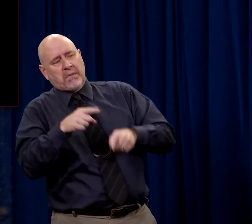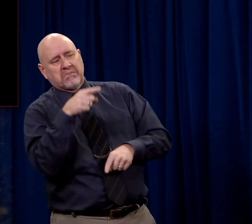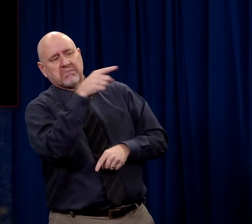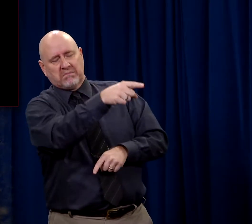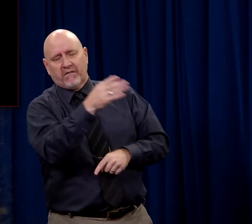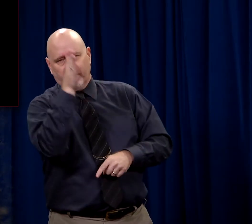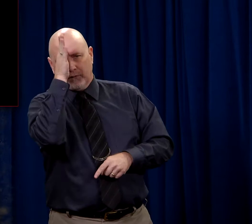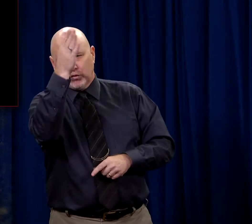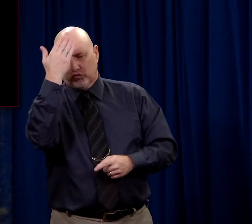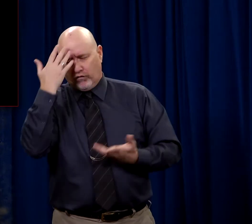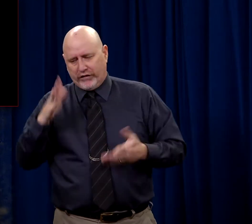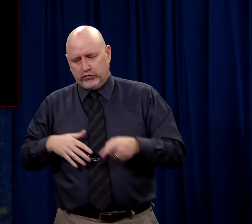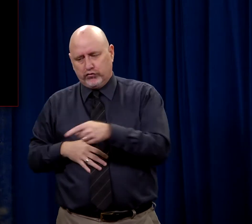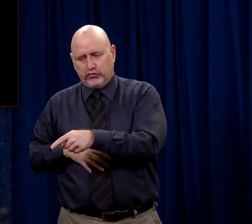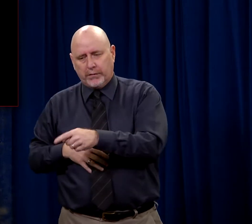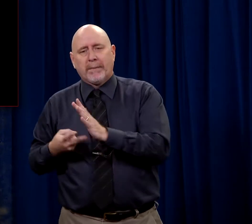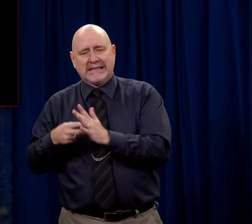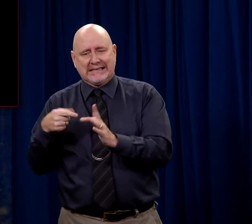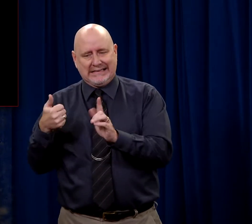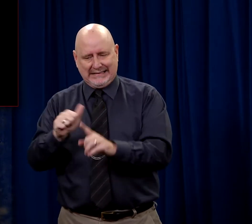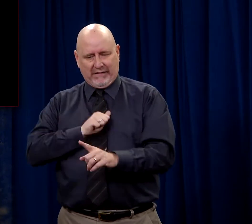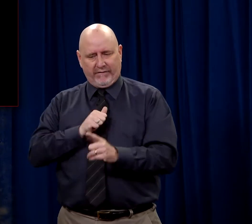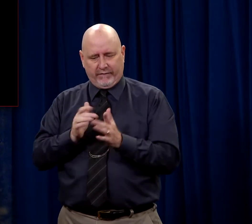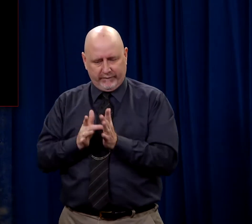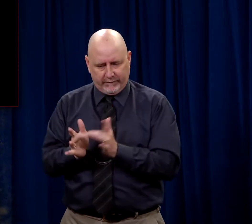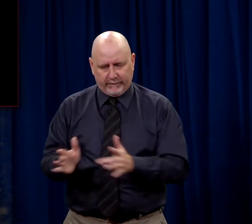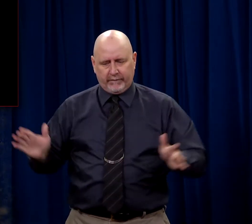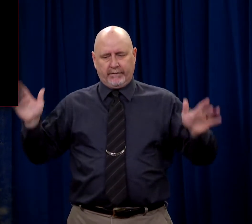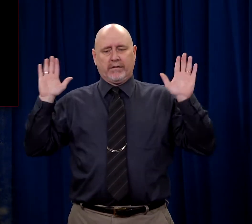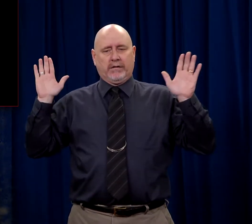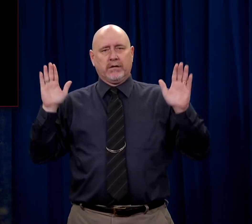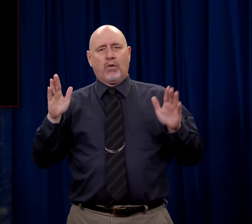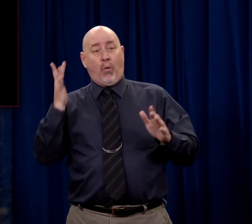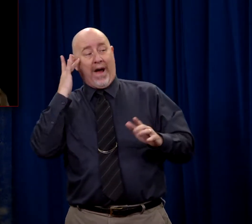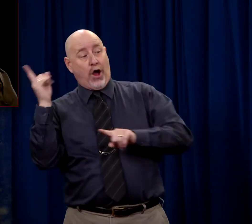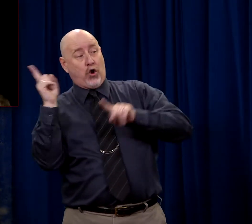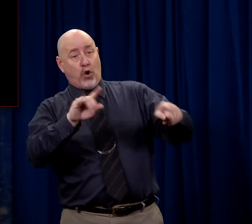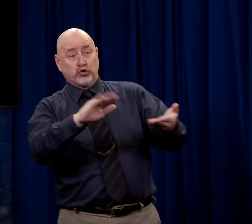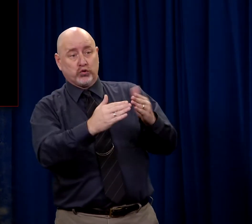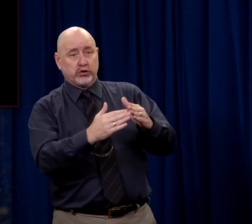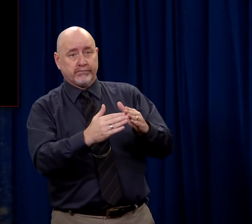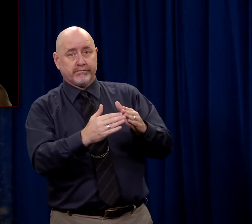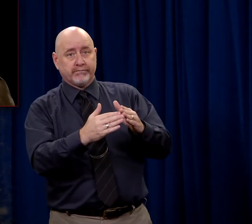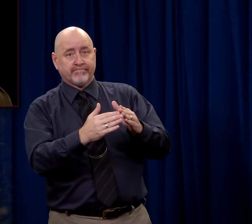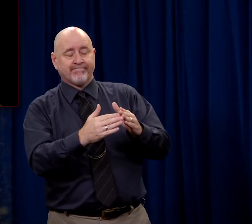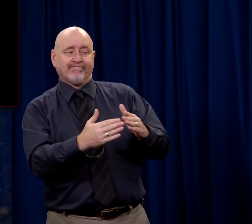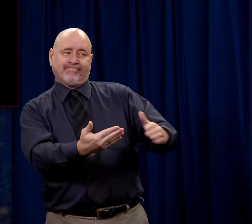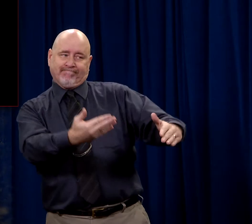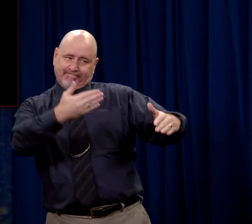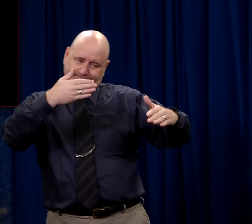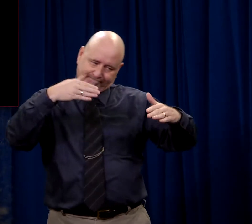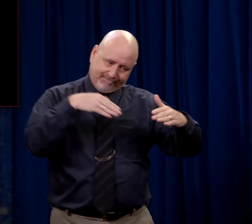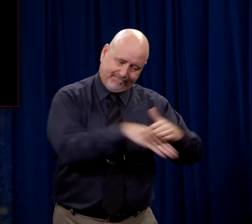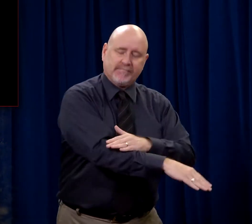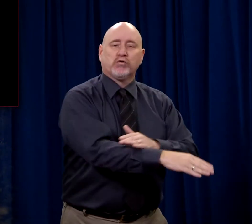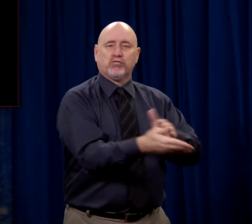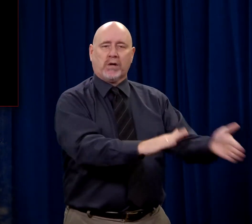going to happen. He knows the future and it's going to include His crucifixion. He's going into Jerusalem putting His head in the lion's mouth.